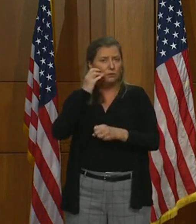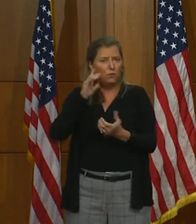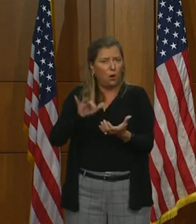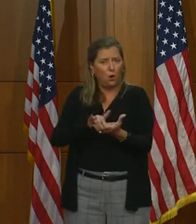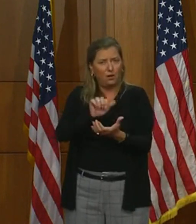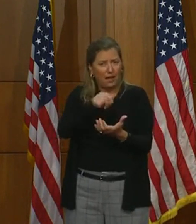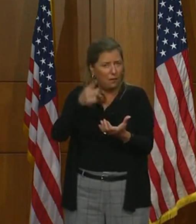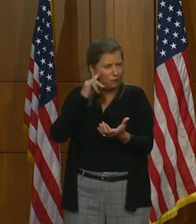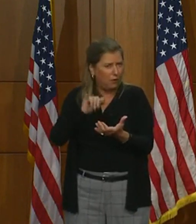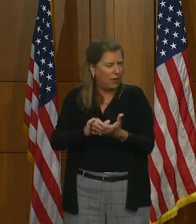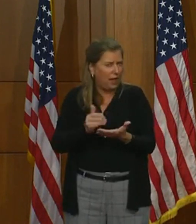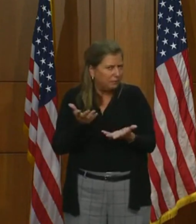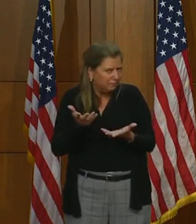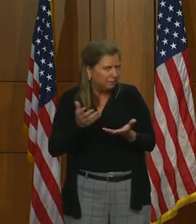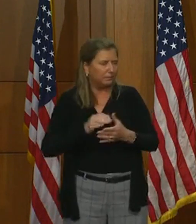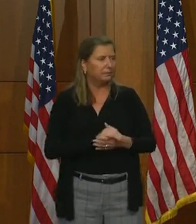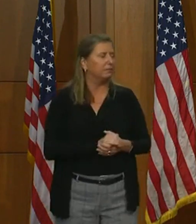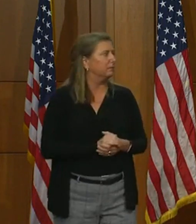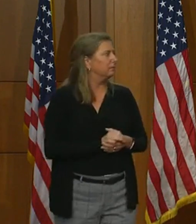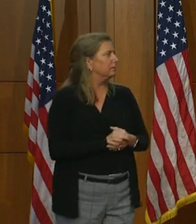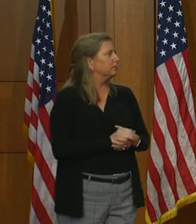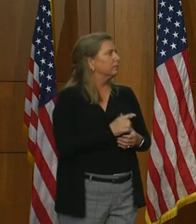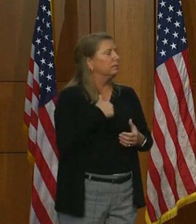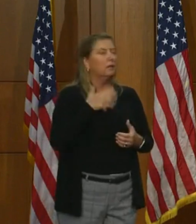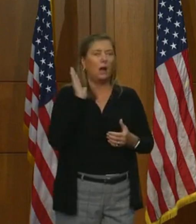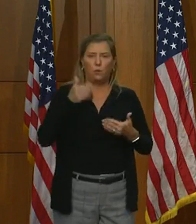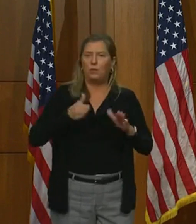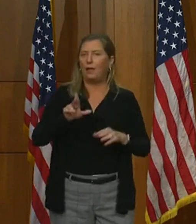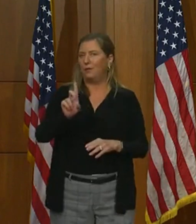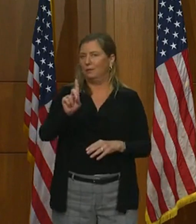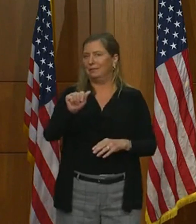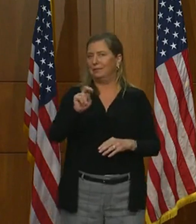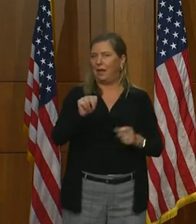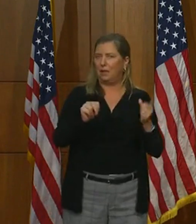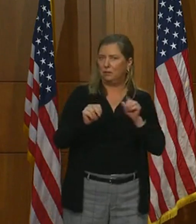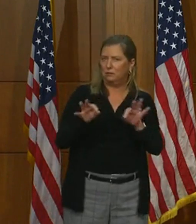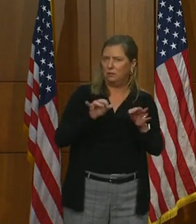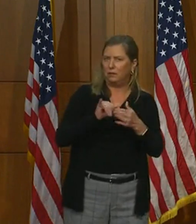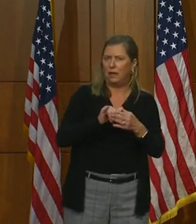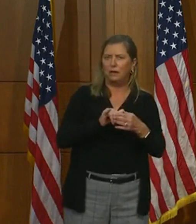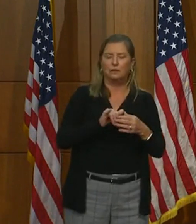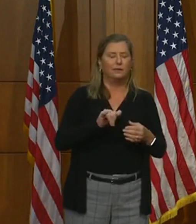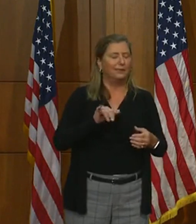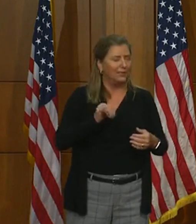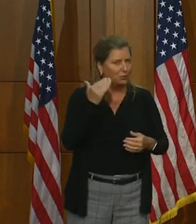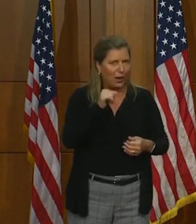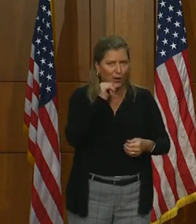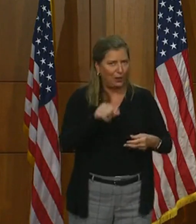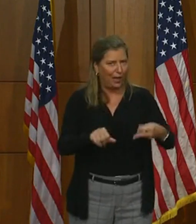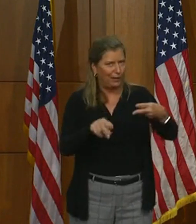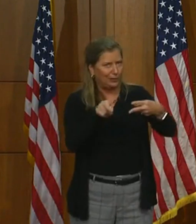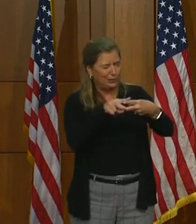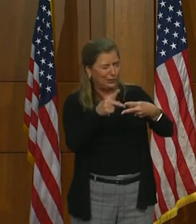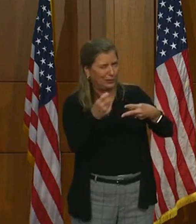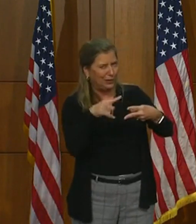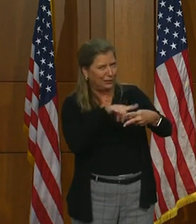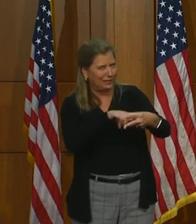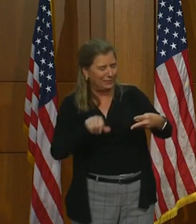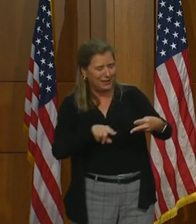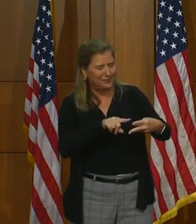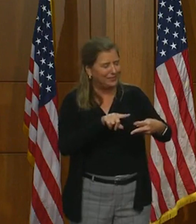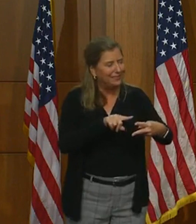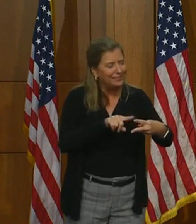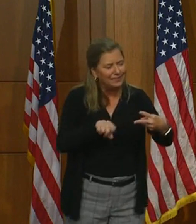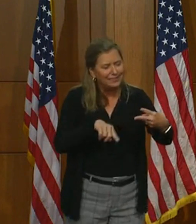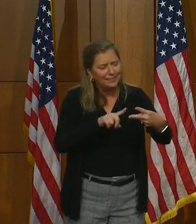may let Dan address the part of it. And this is why I don't like two-part questions. So